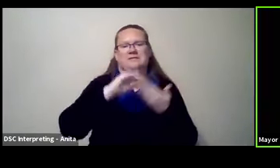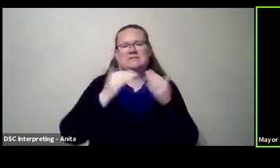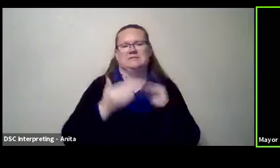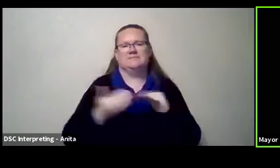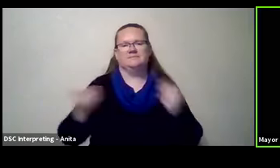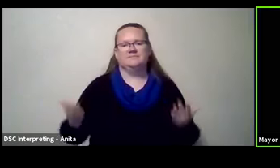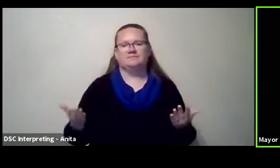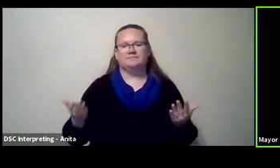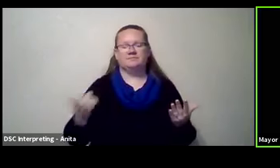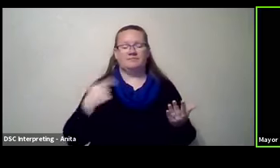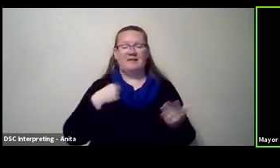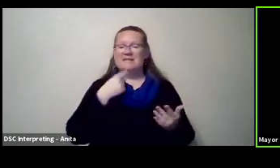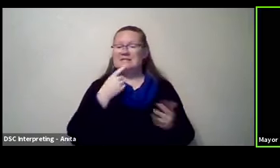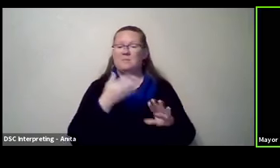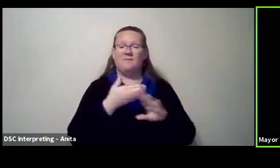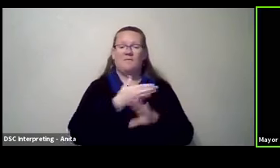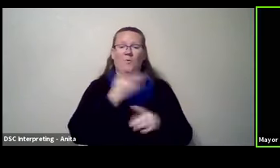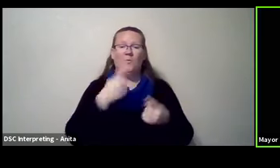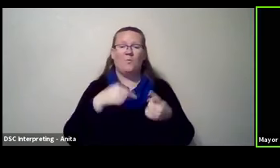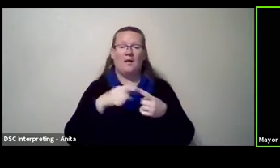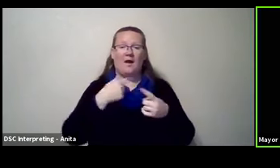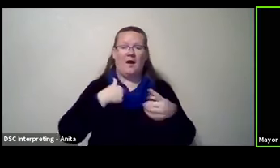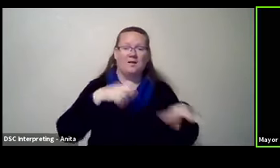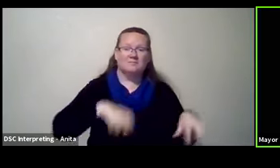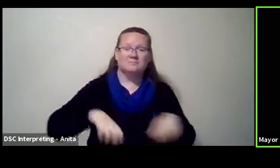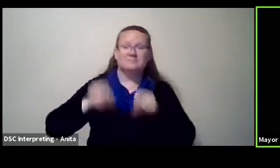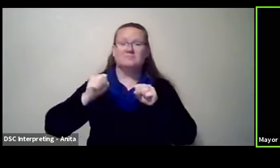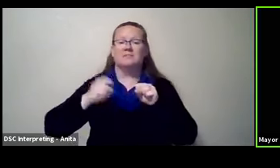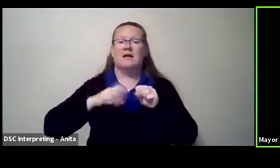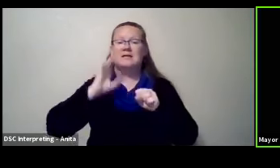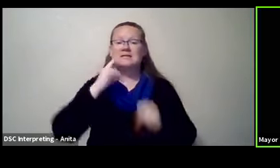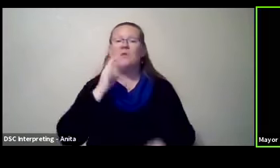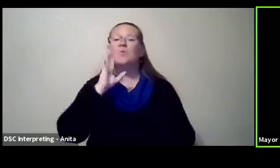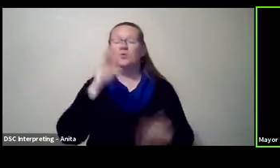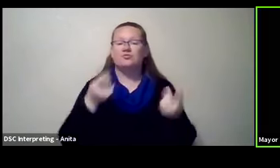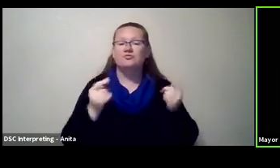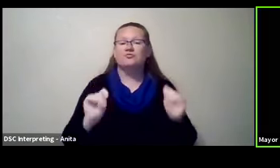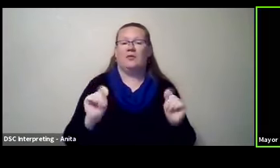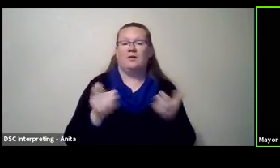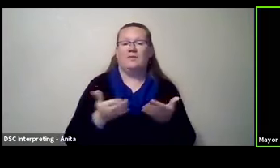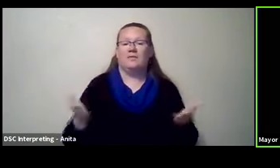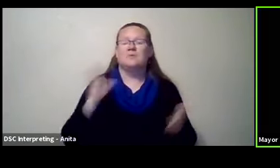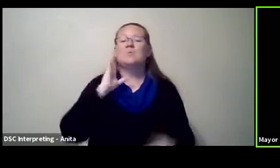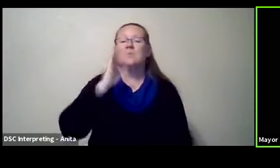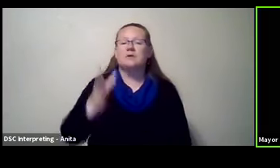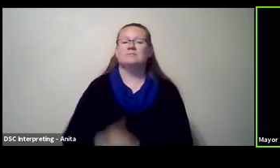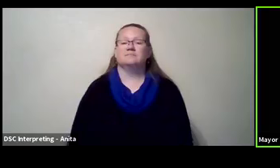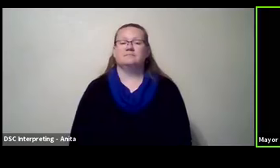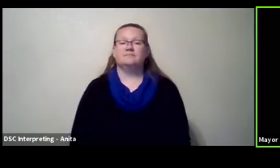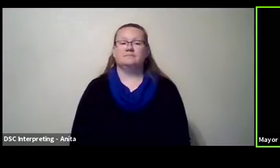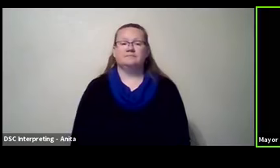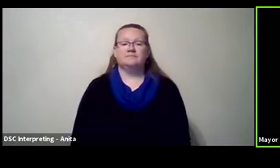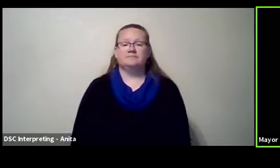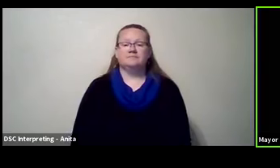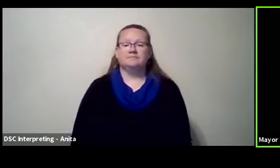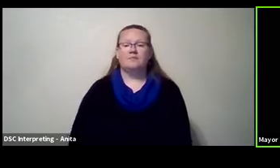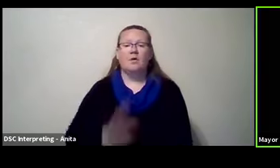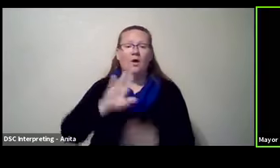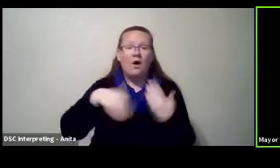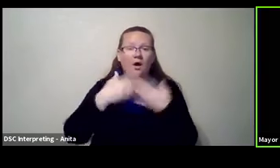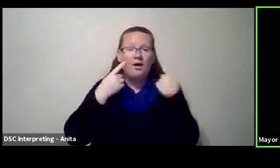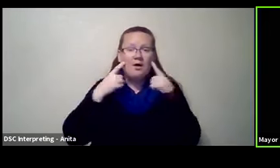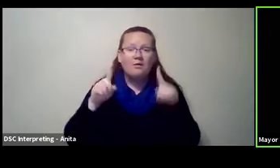was elected and I'll say it again, um, we're going to try things. We're going to try things. Um, they're not all going to work.